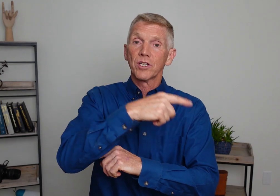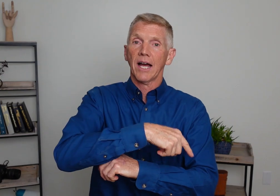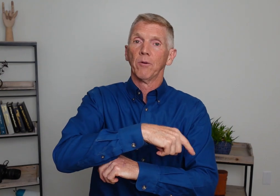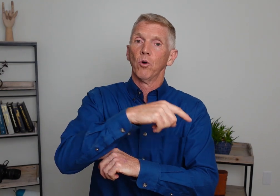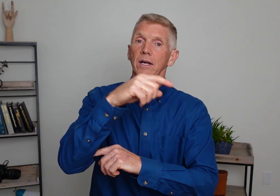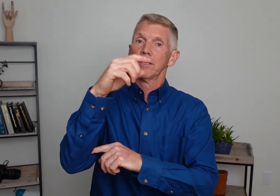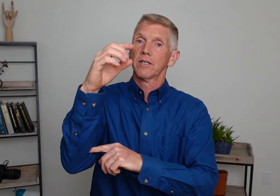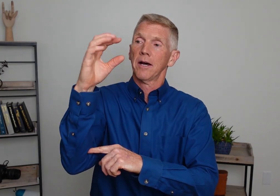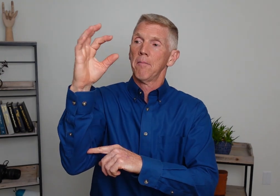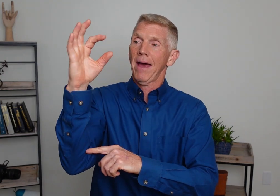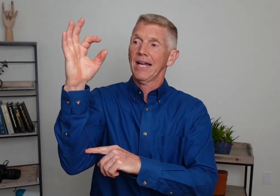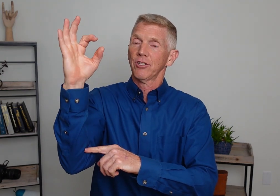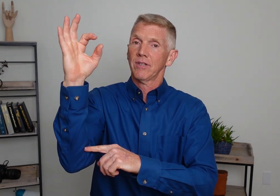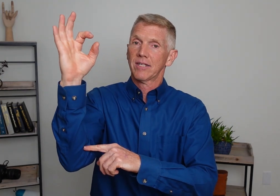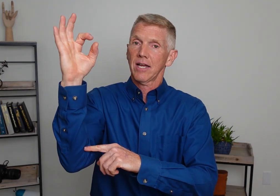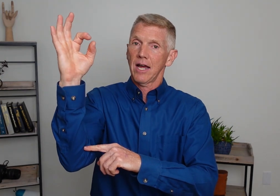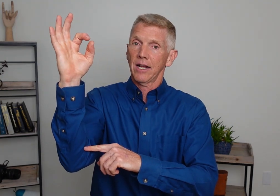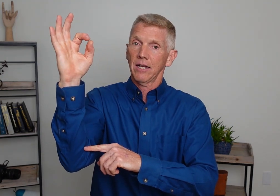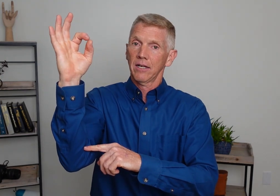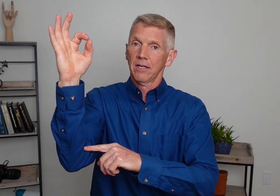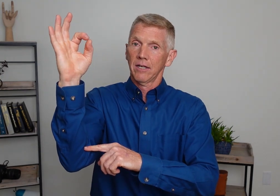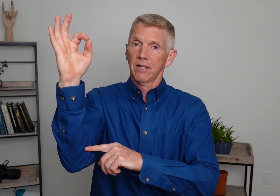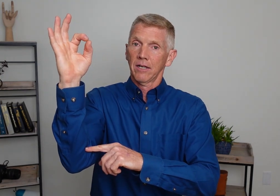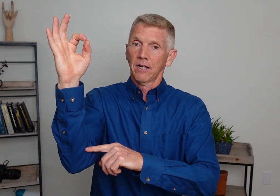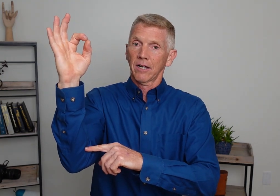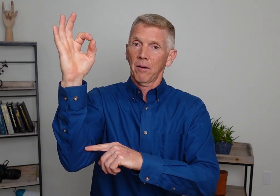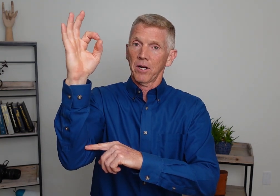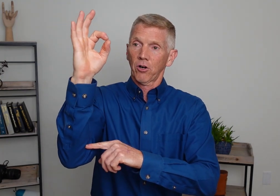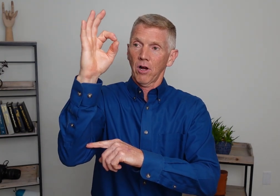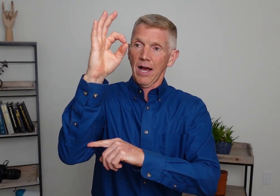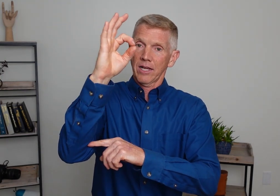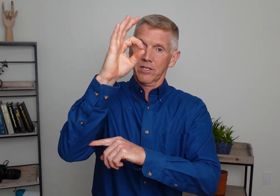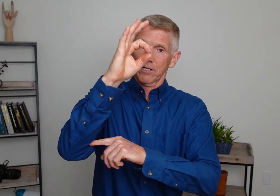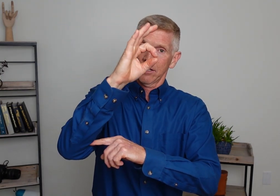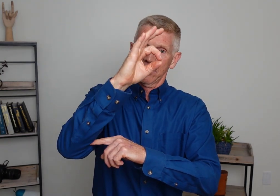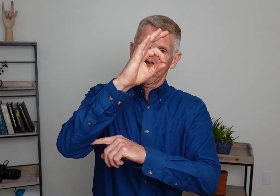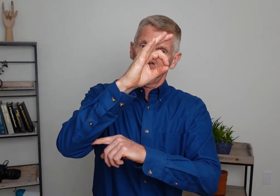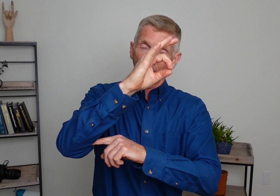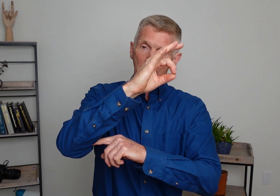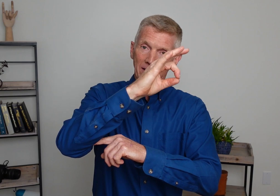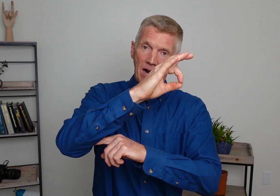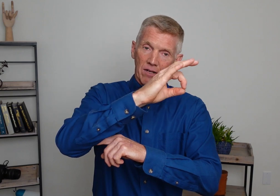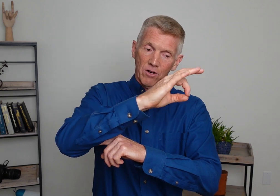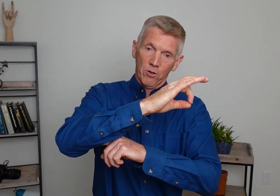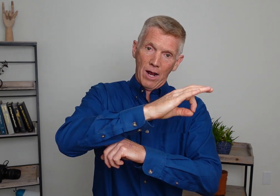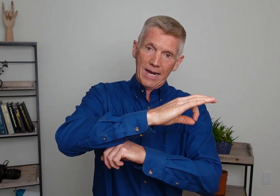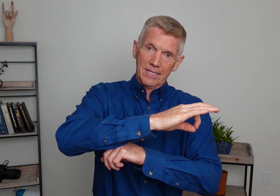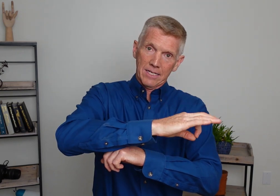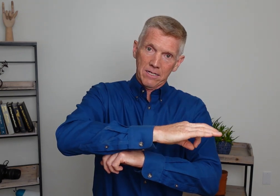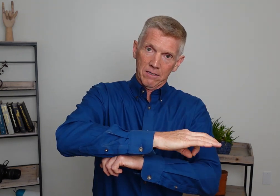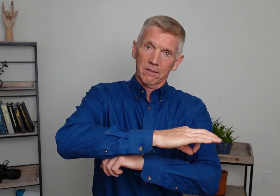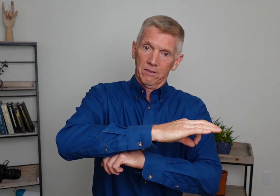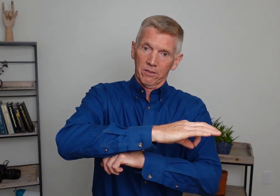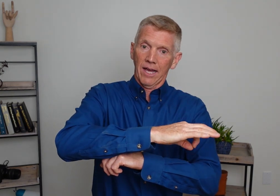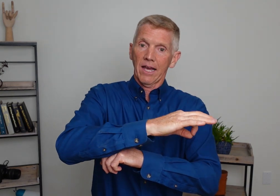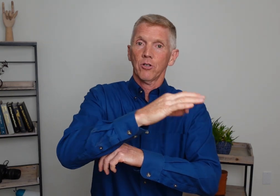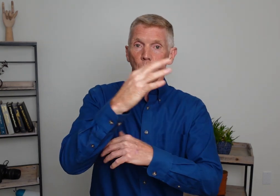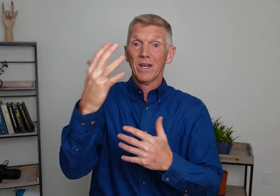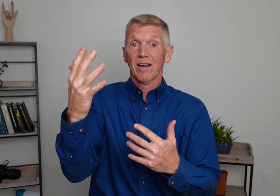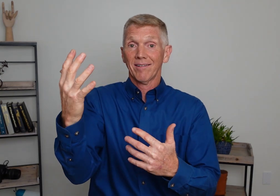sign was. Imagine the sun coming across, dropping down to the horizon. Okay. So we sign